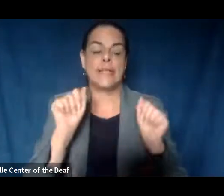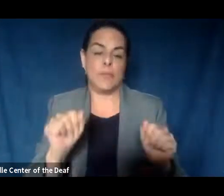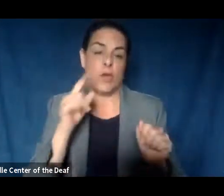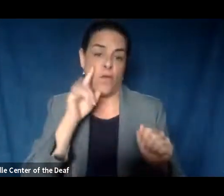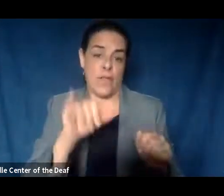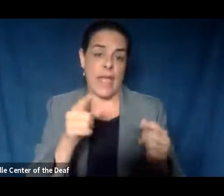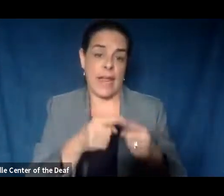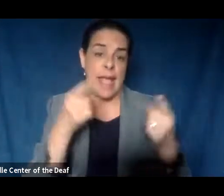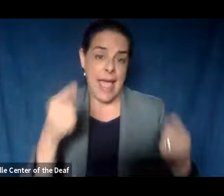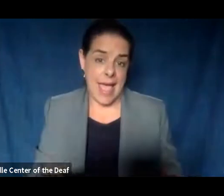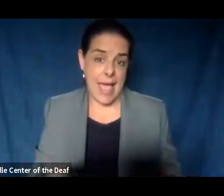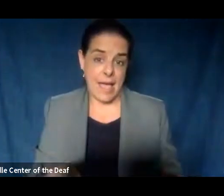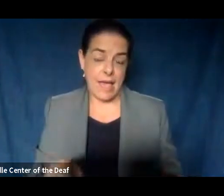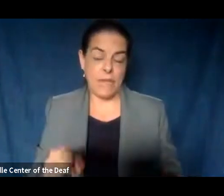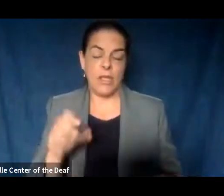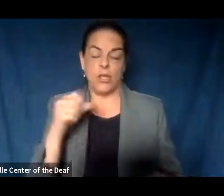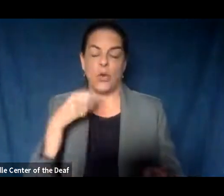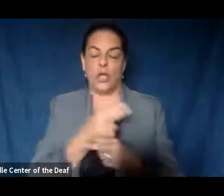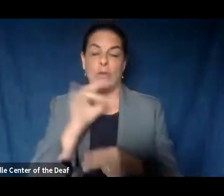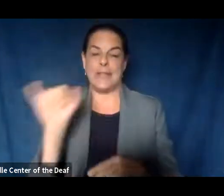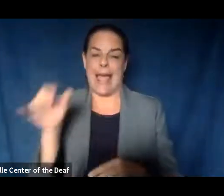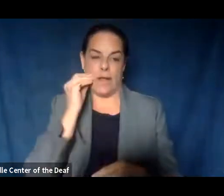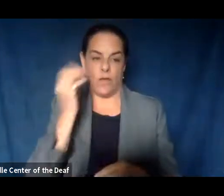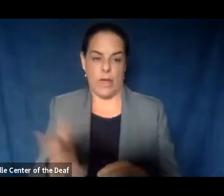to happen. So we use that information.